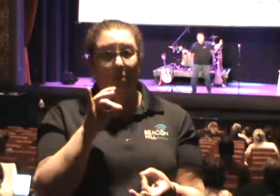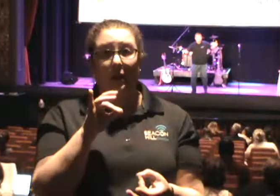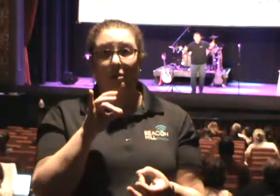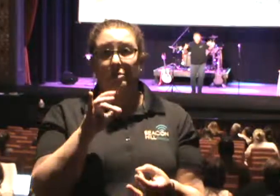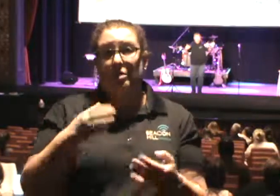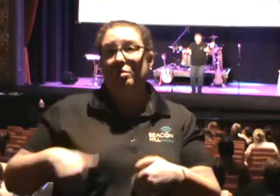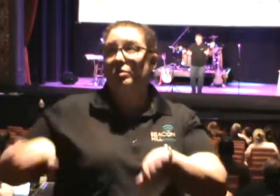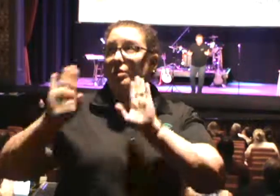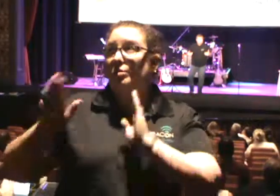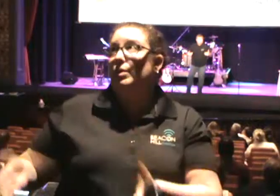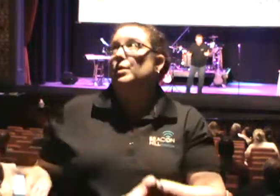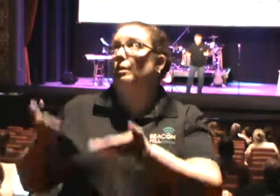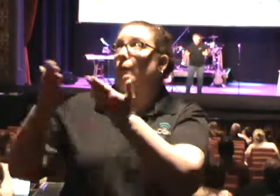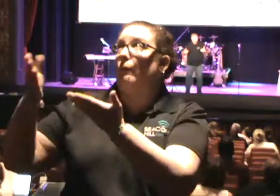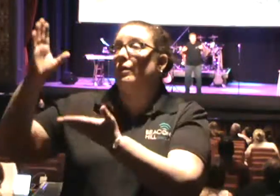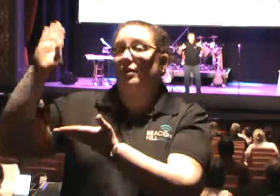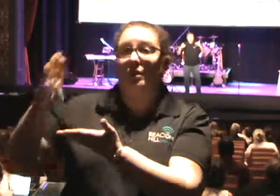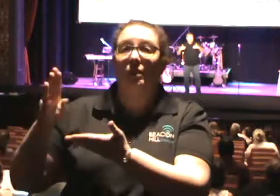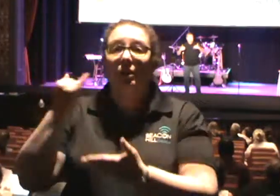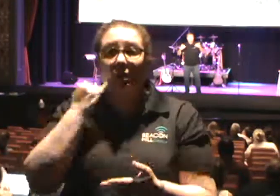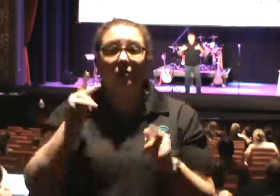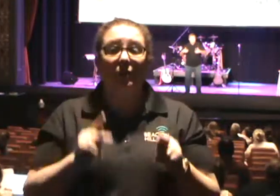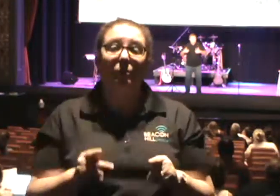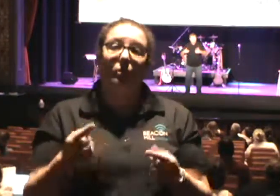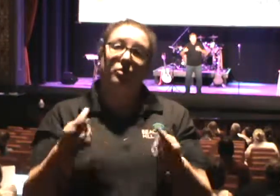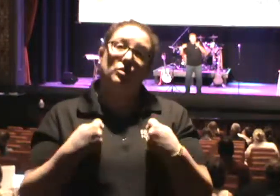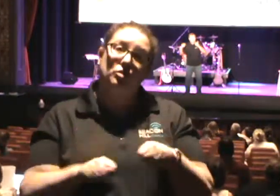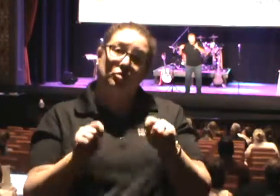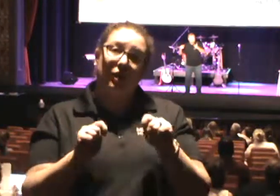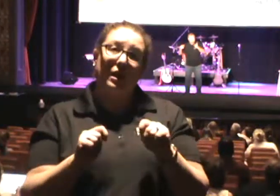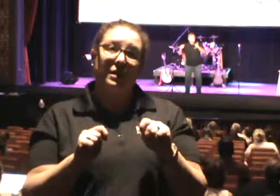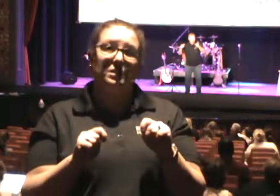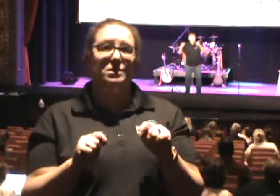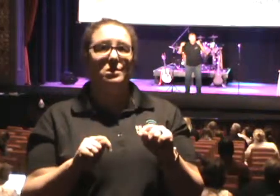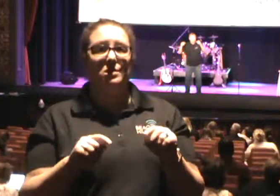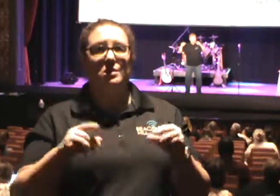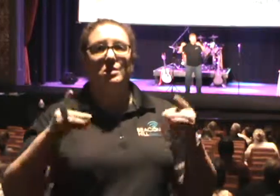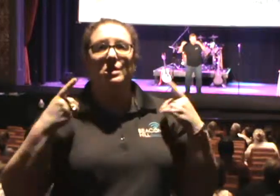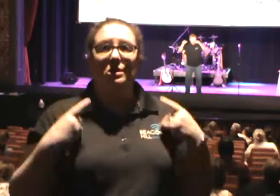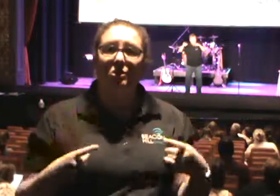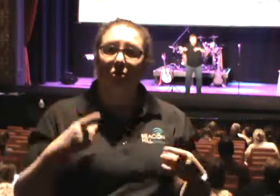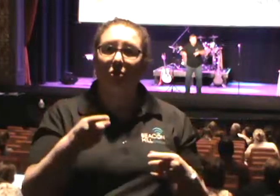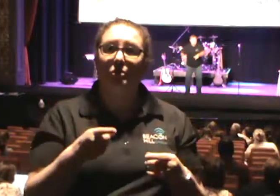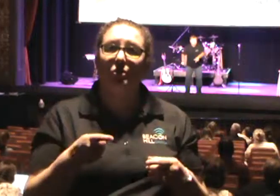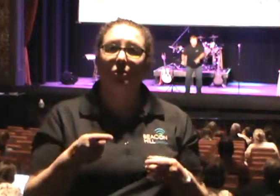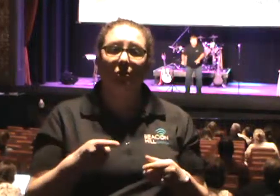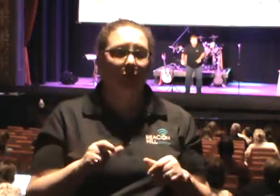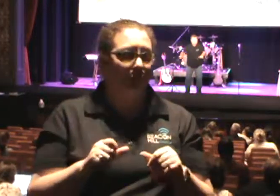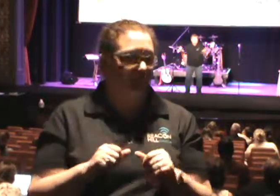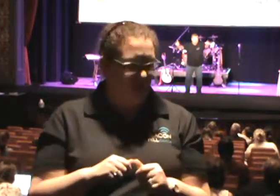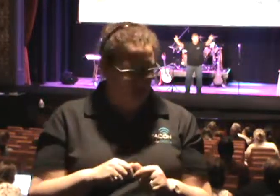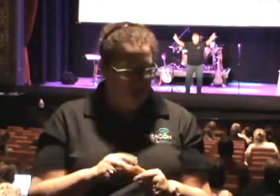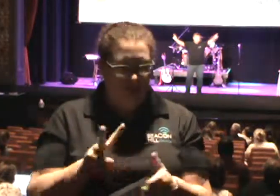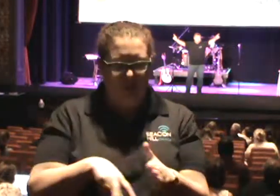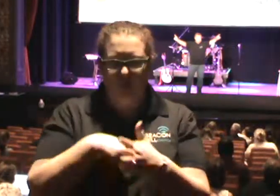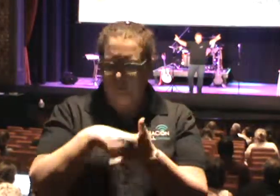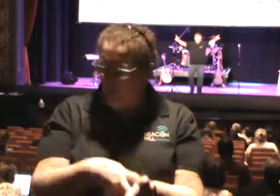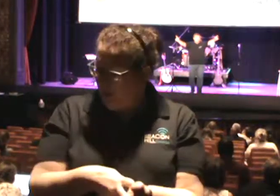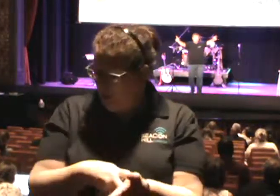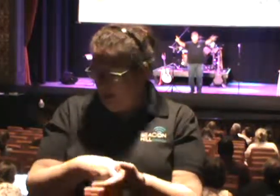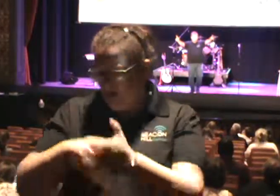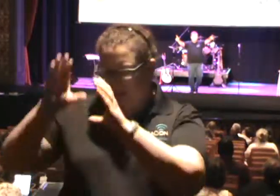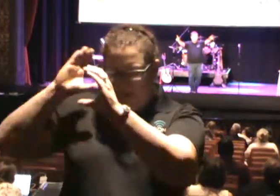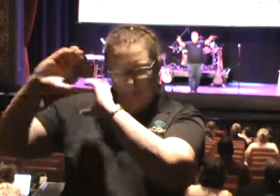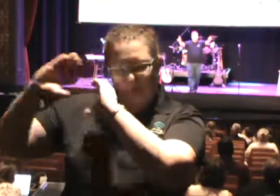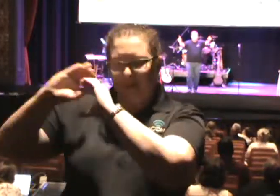to God. When somebody comes at you and tries to knock you down, the first thing you need to do is keep going down and get on your knees and talk to God about